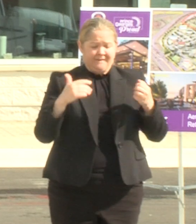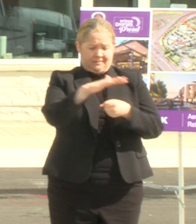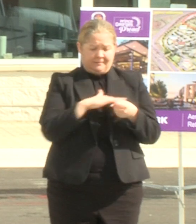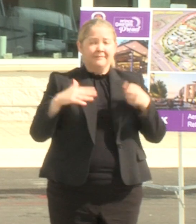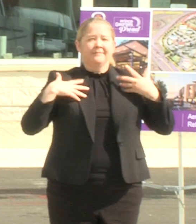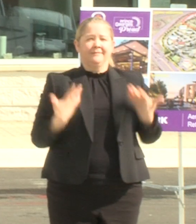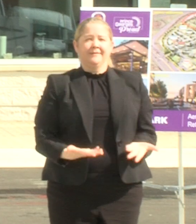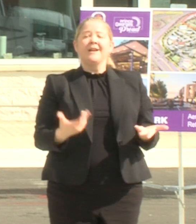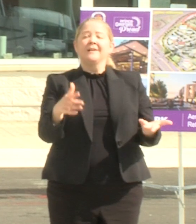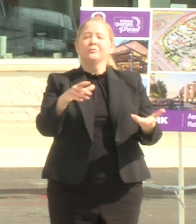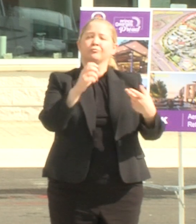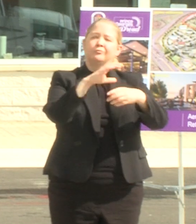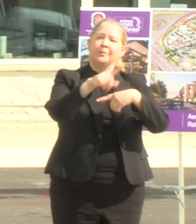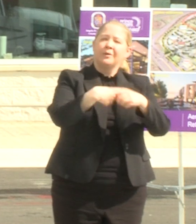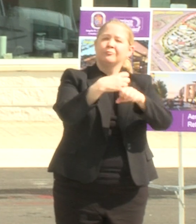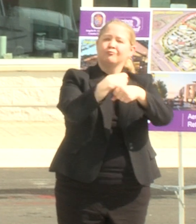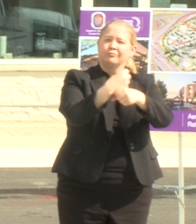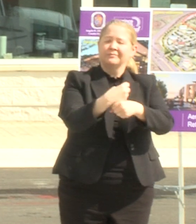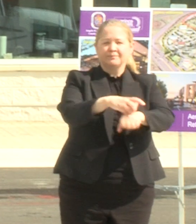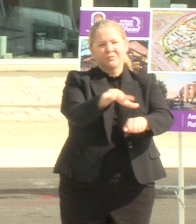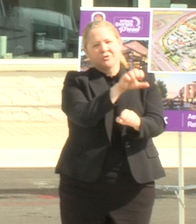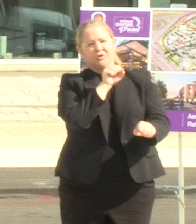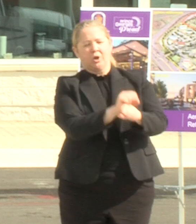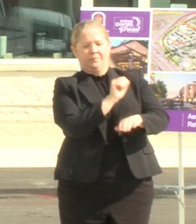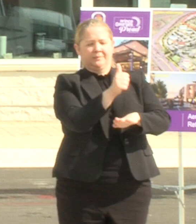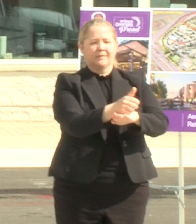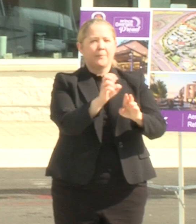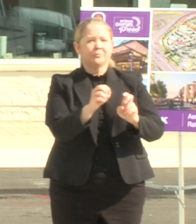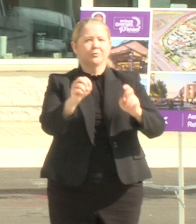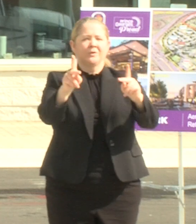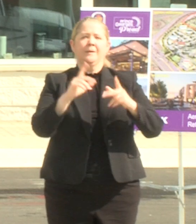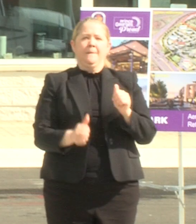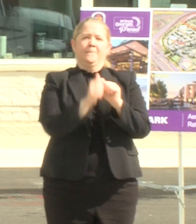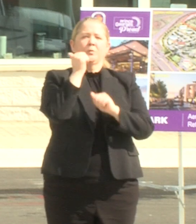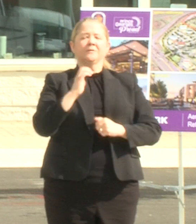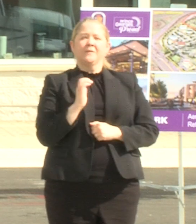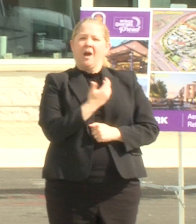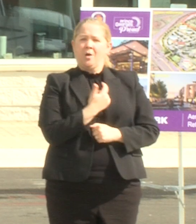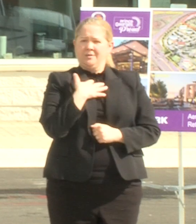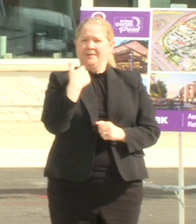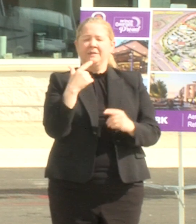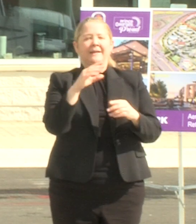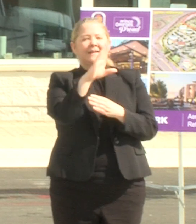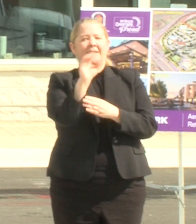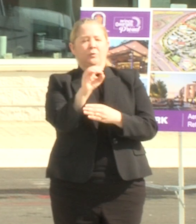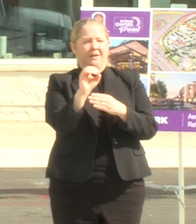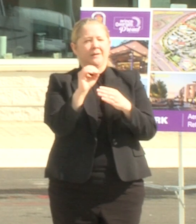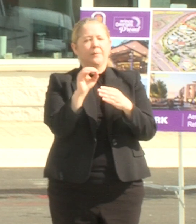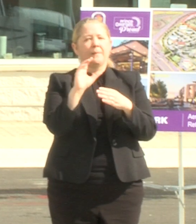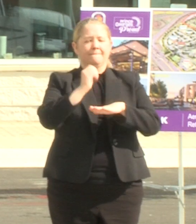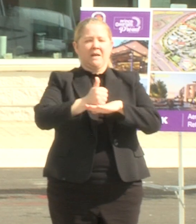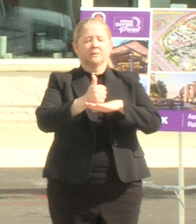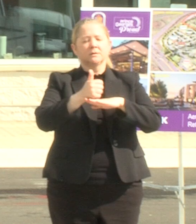it's about creating jobs and opportunities as most of our retailers are county-based small businesses i know and understand